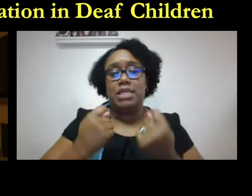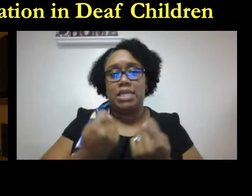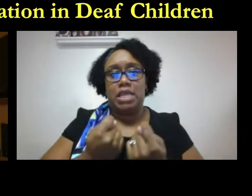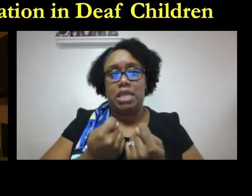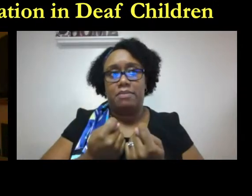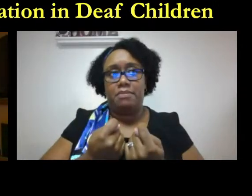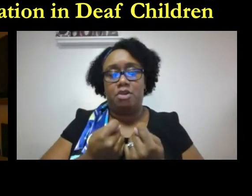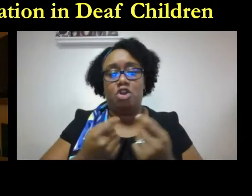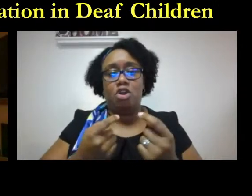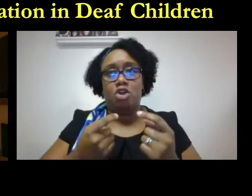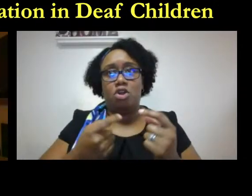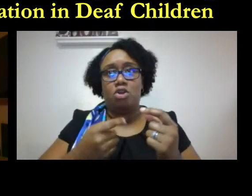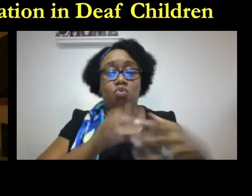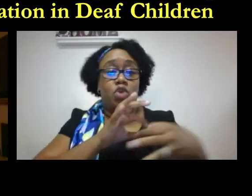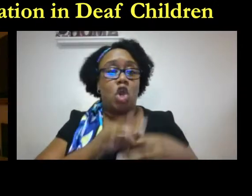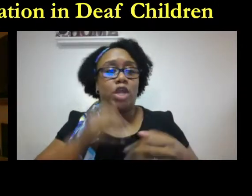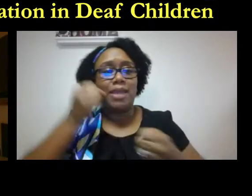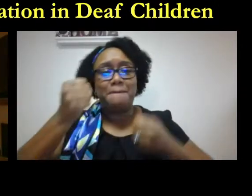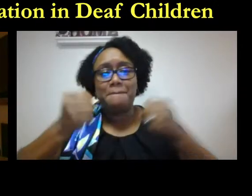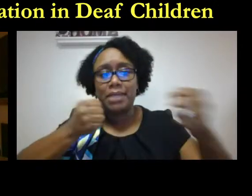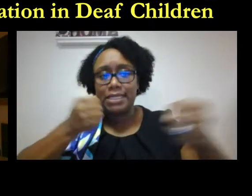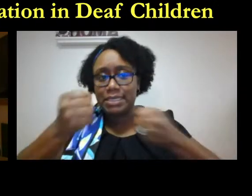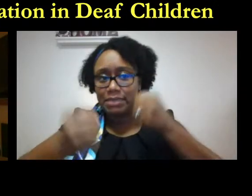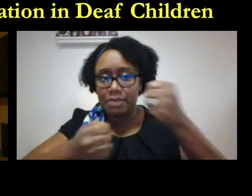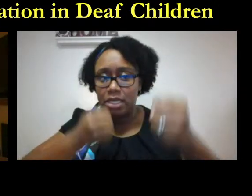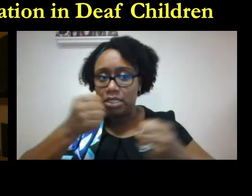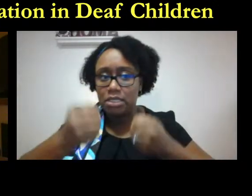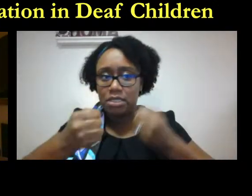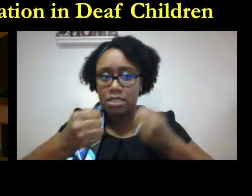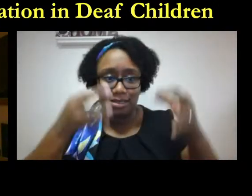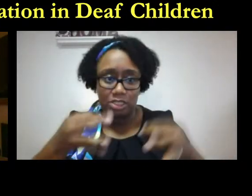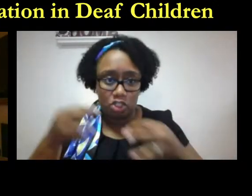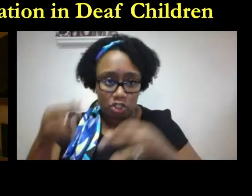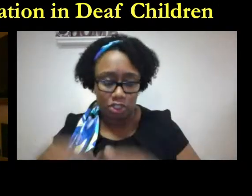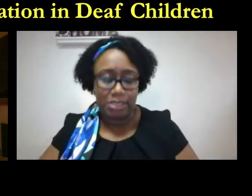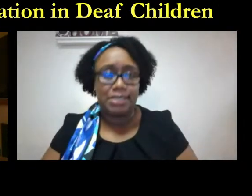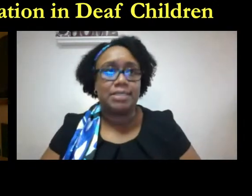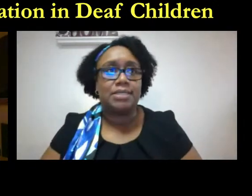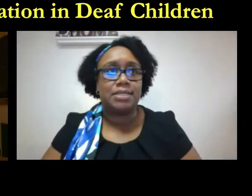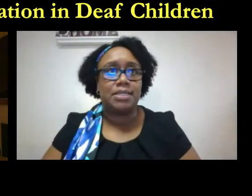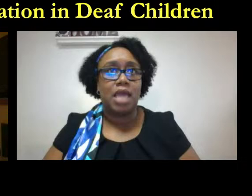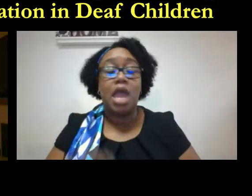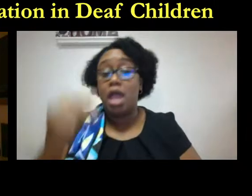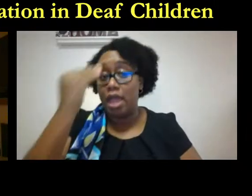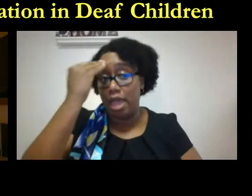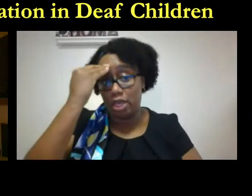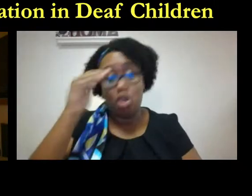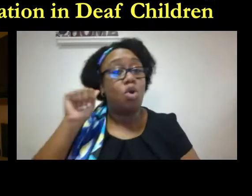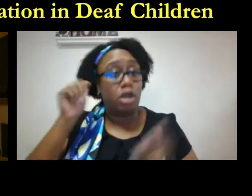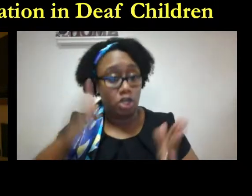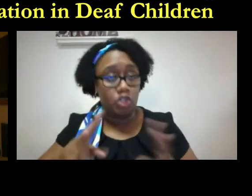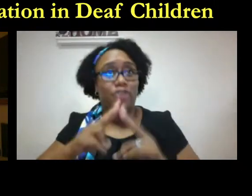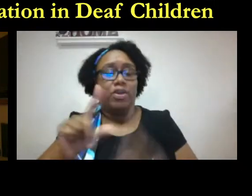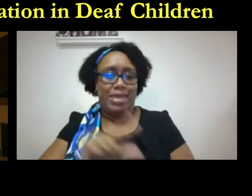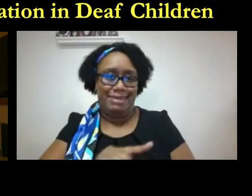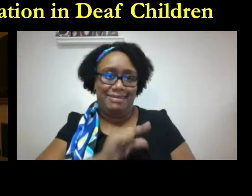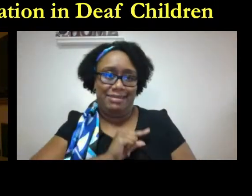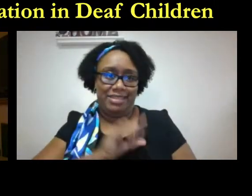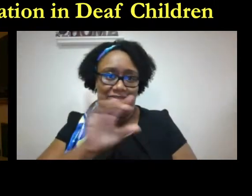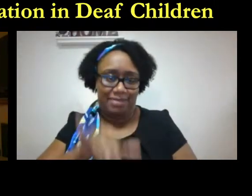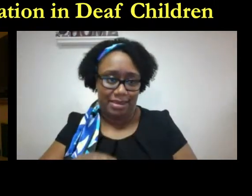on a meeting an audiologist should never influence the team regarding placement decisions